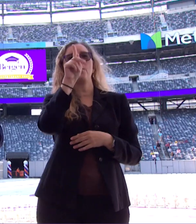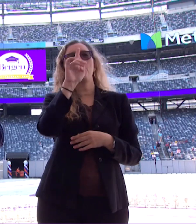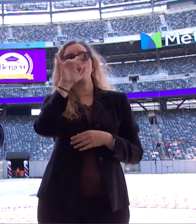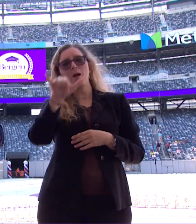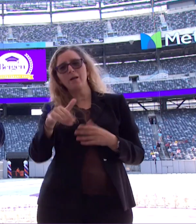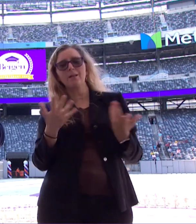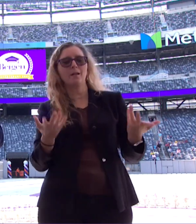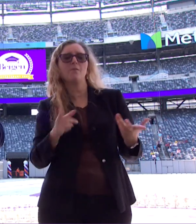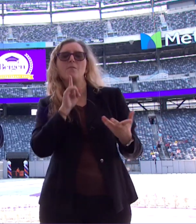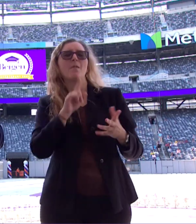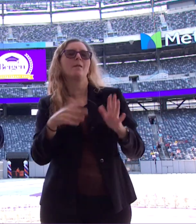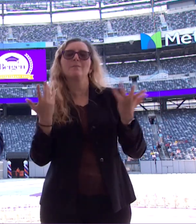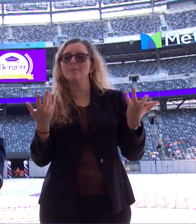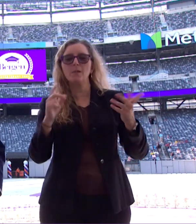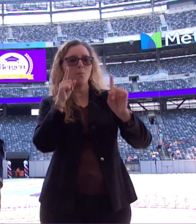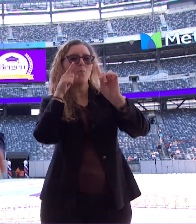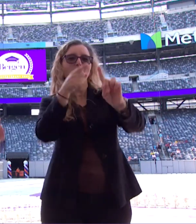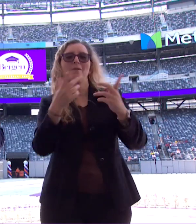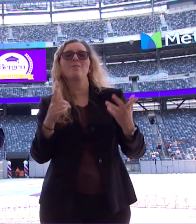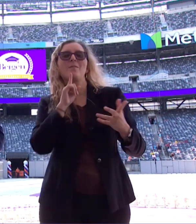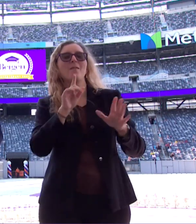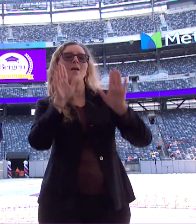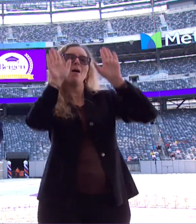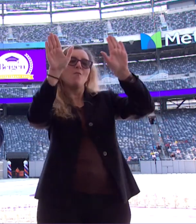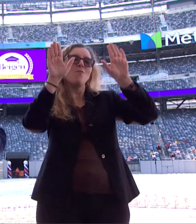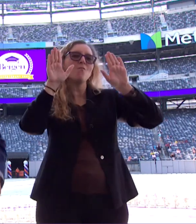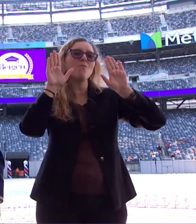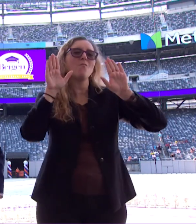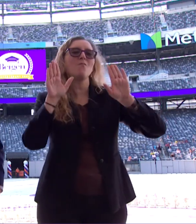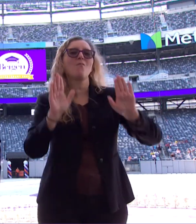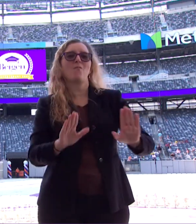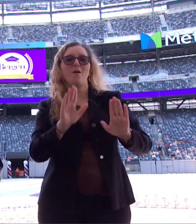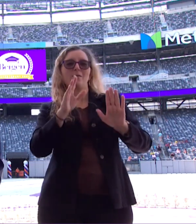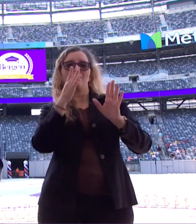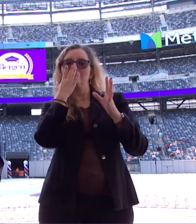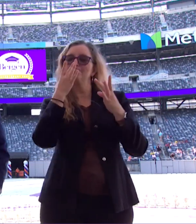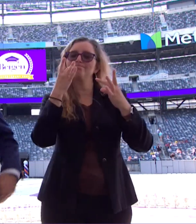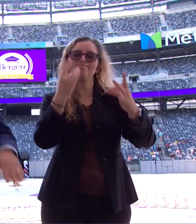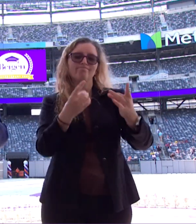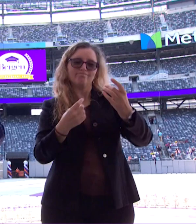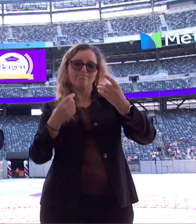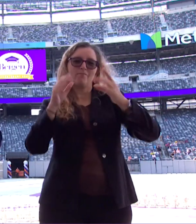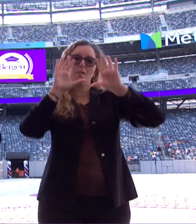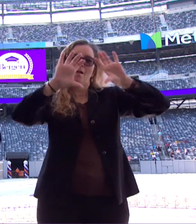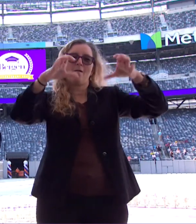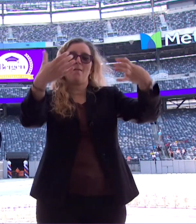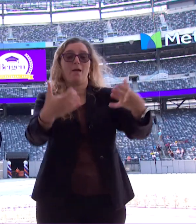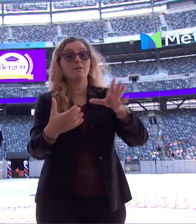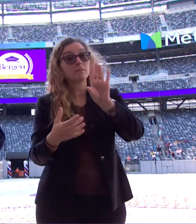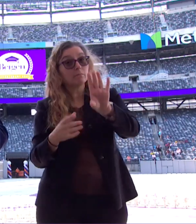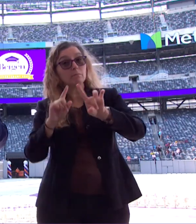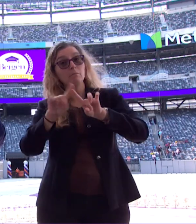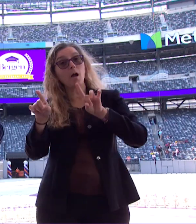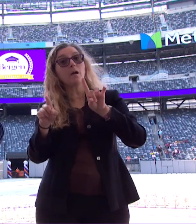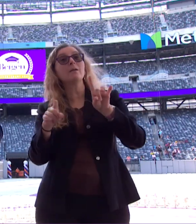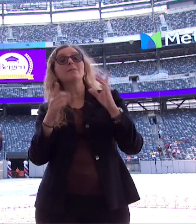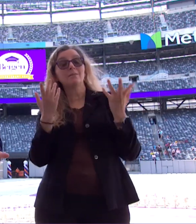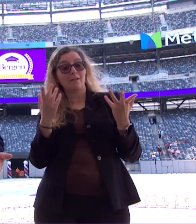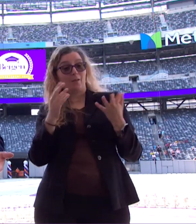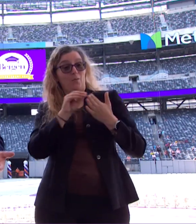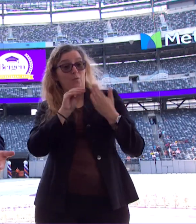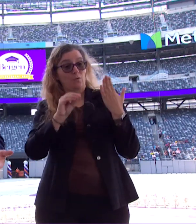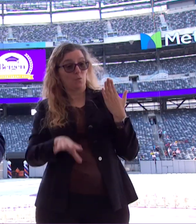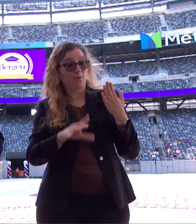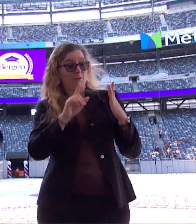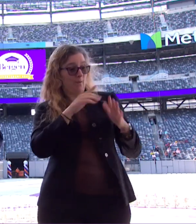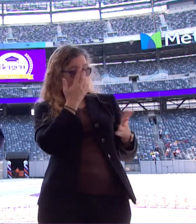another incredible class of graduates transferring to some of the best schools in the nation. That says nothing of the students that will immediately enter the